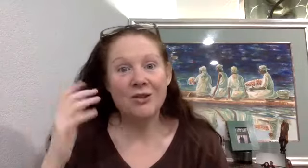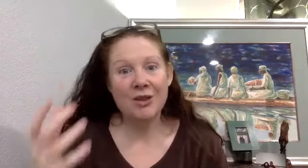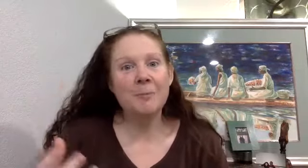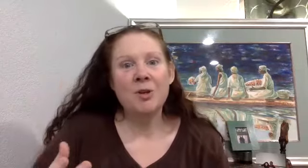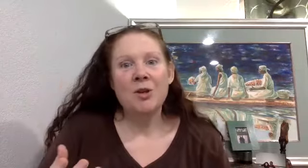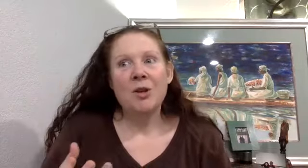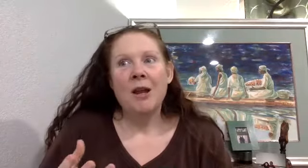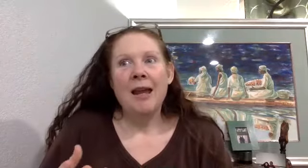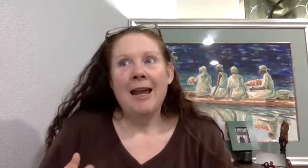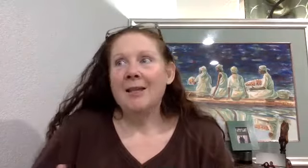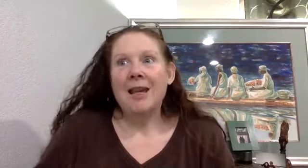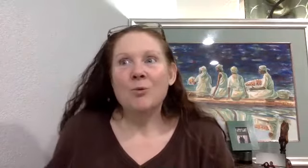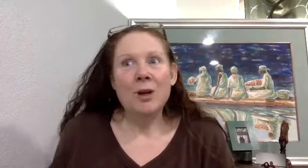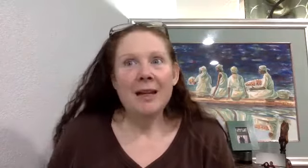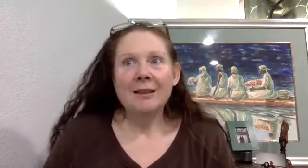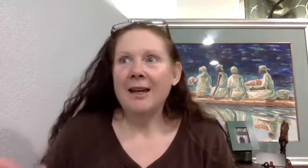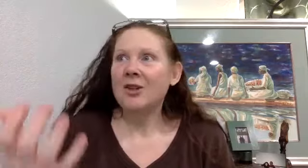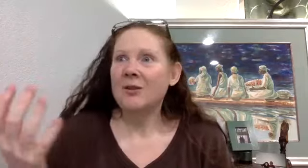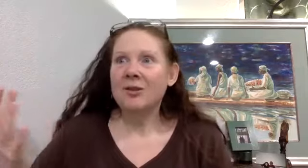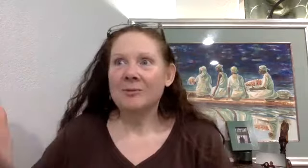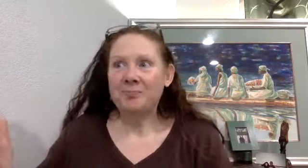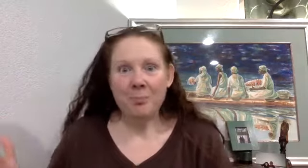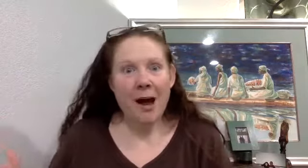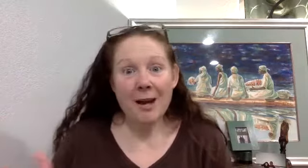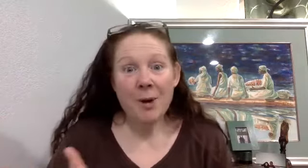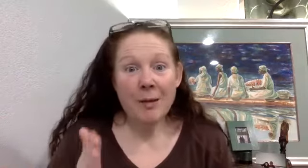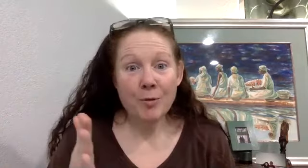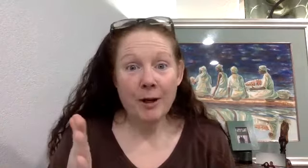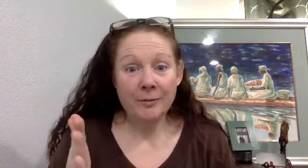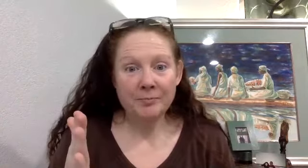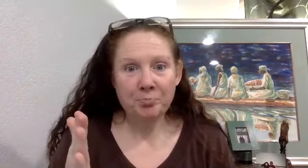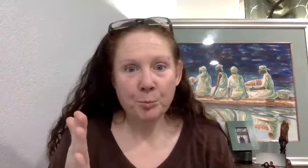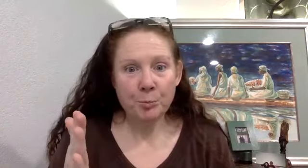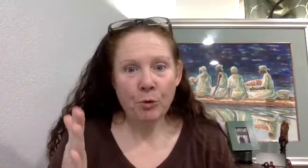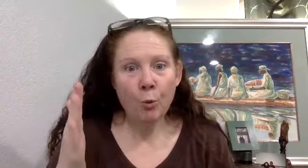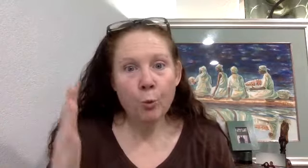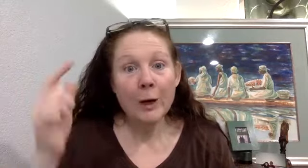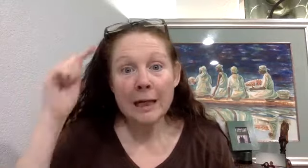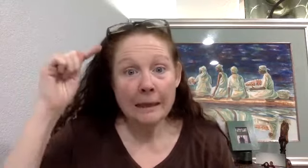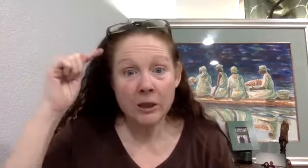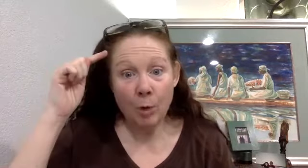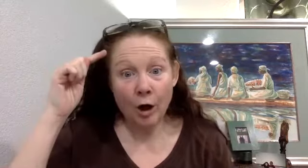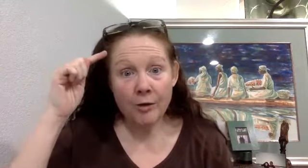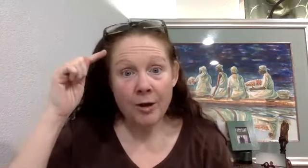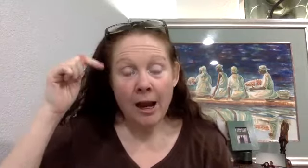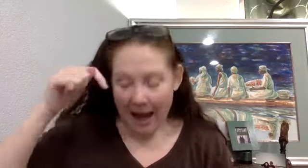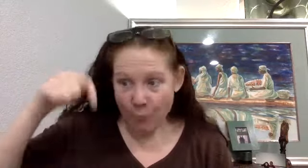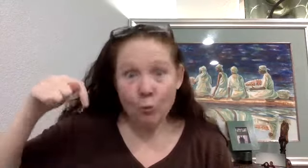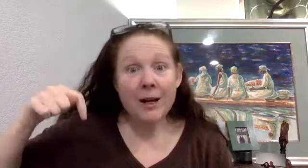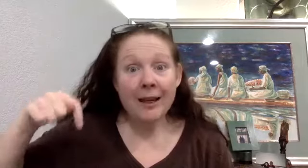that he's, he's really like just Pied Piper in really smart and really